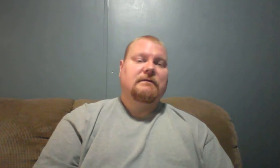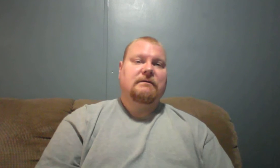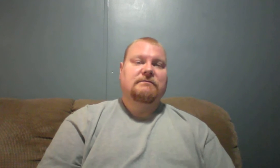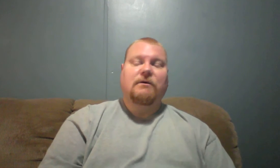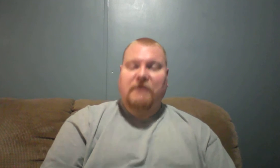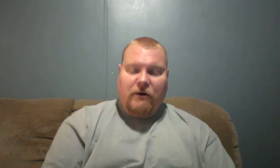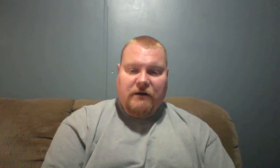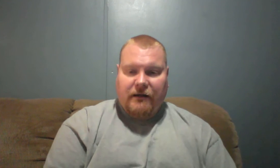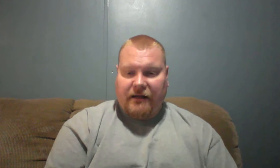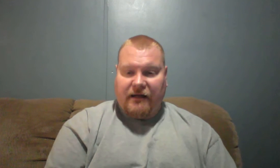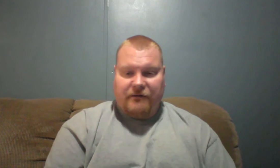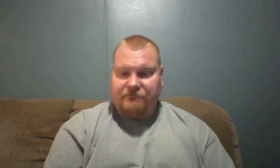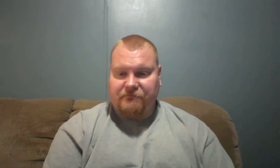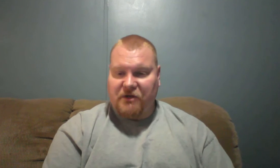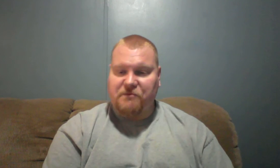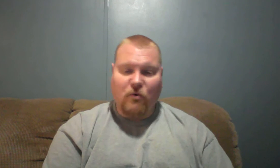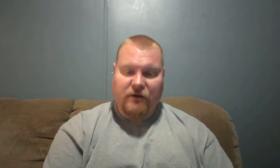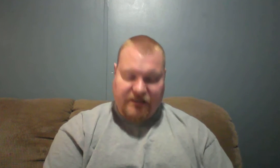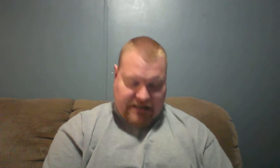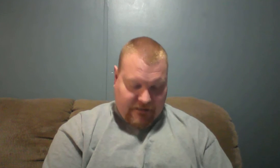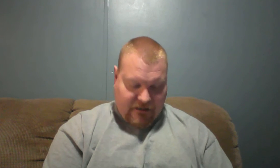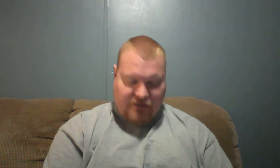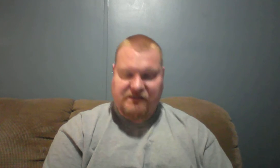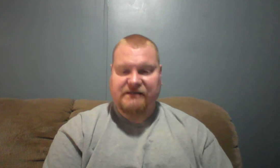don't want go much more into that because like I said